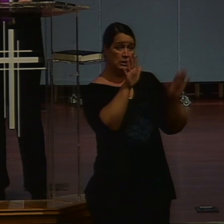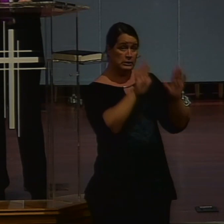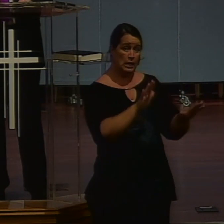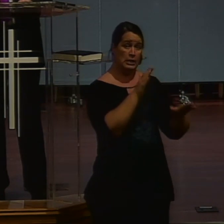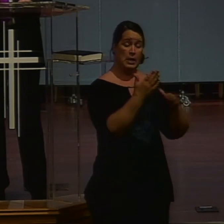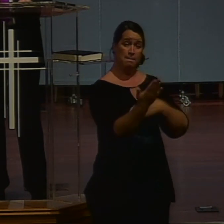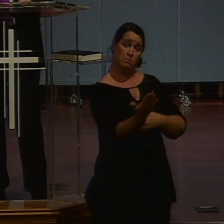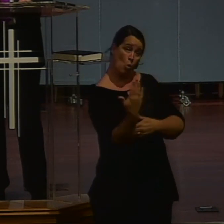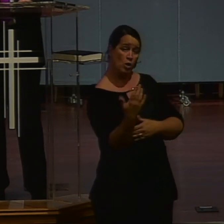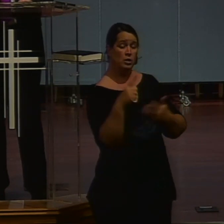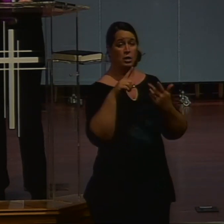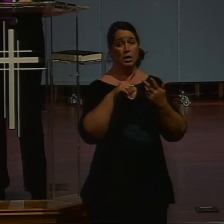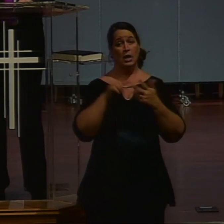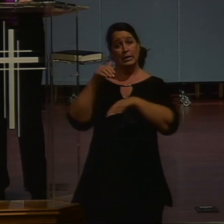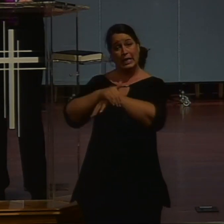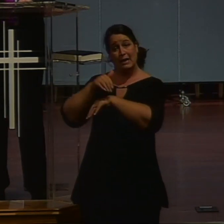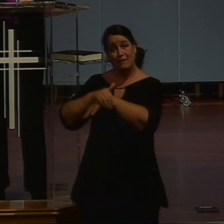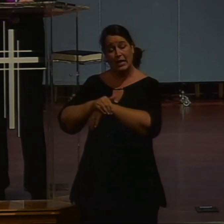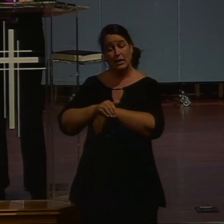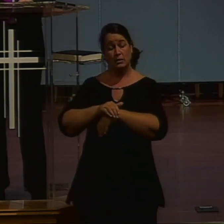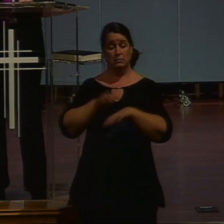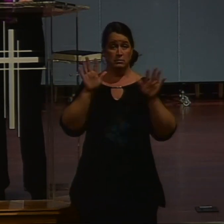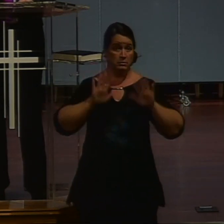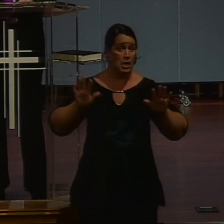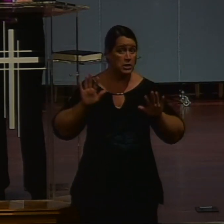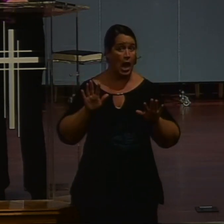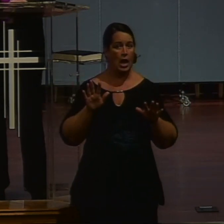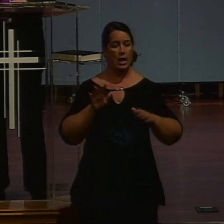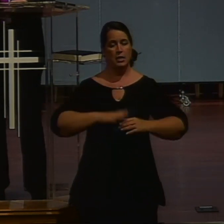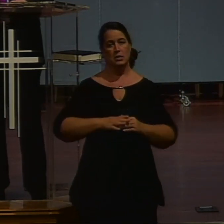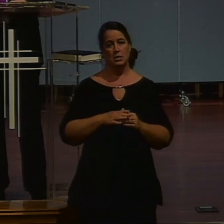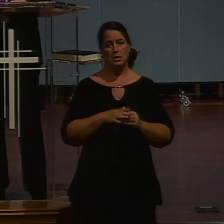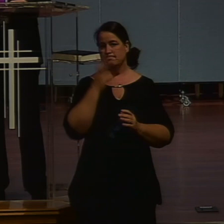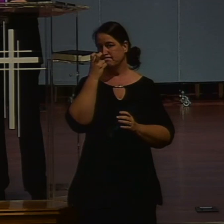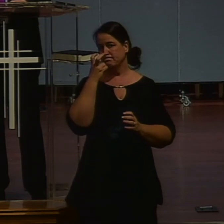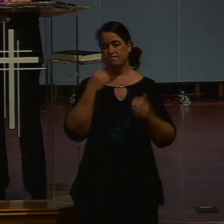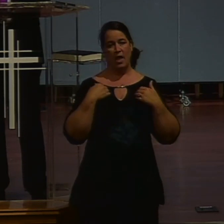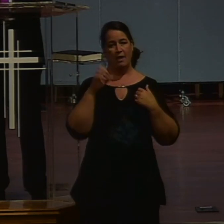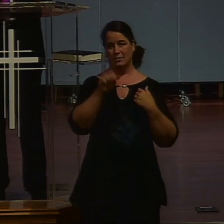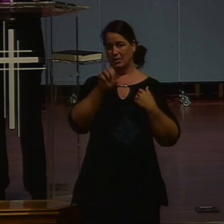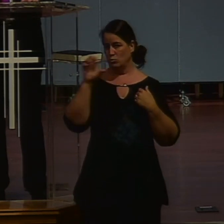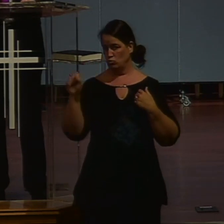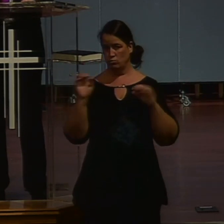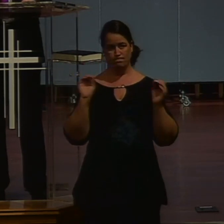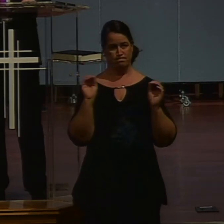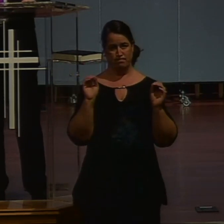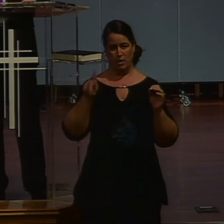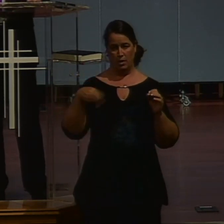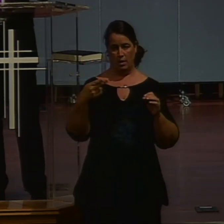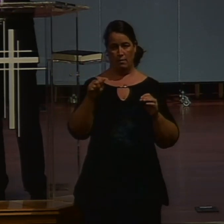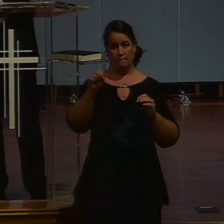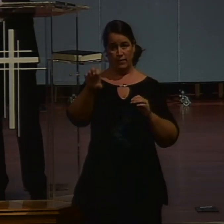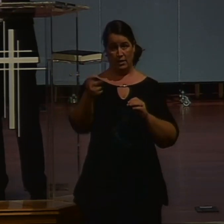normal evening service. So probably it won't entail Sunday school during phase two. The